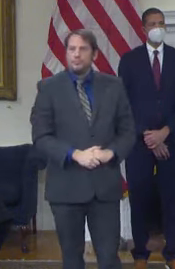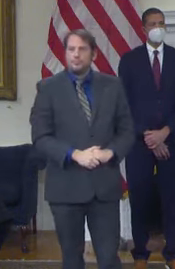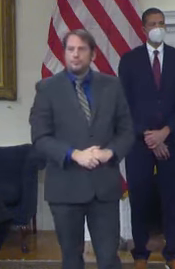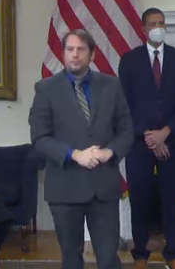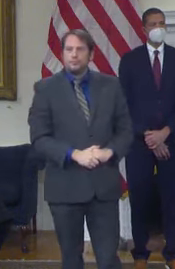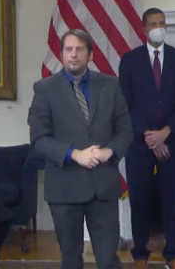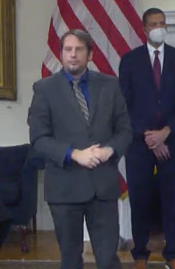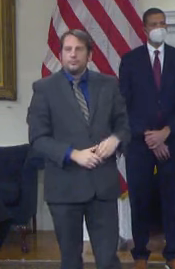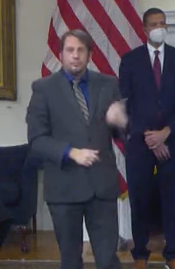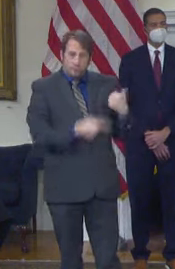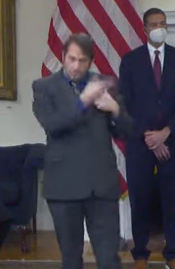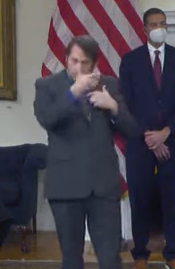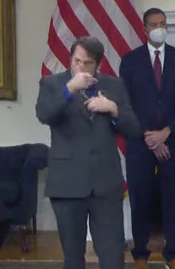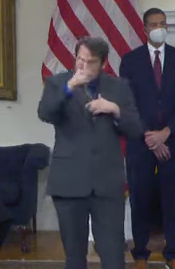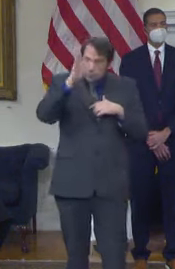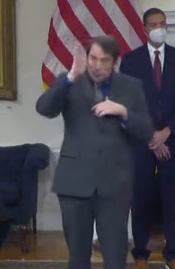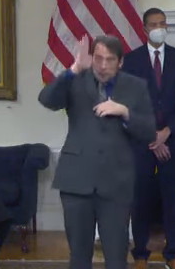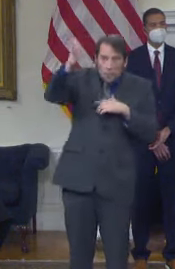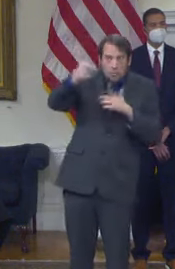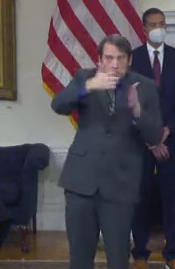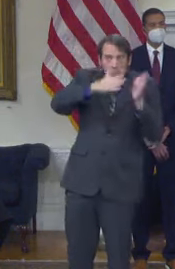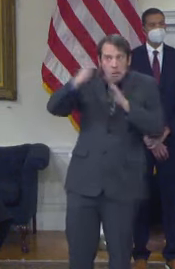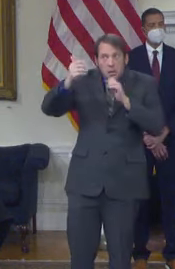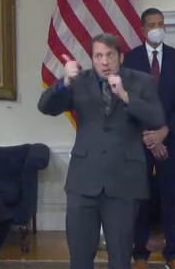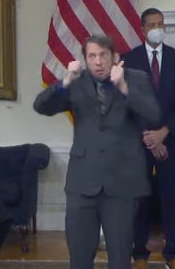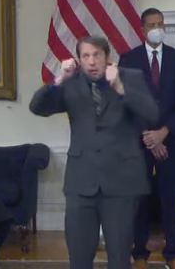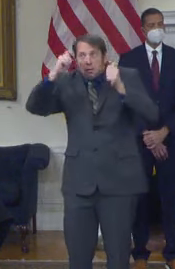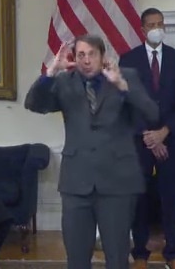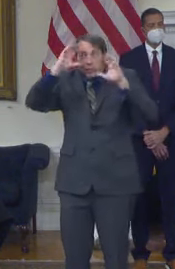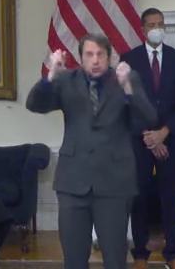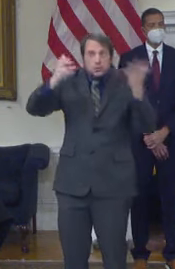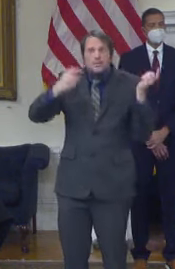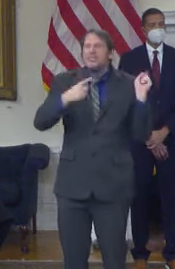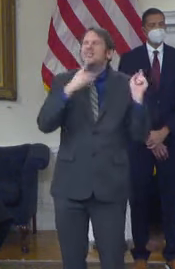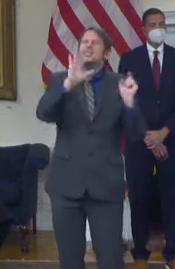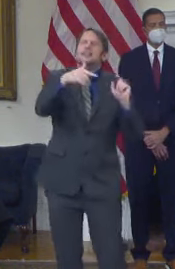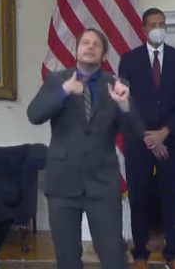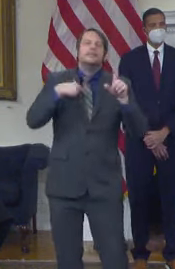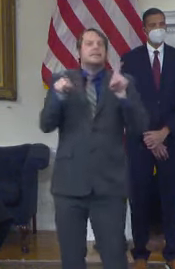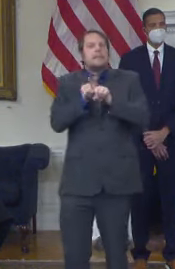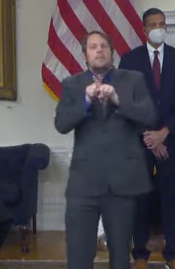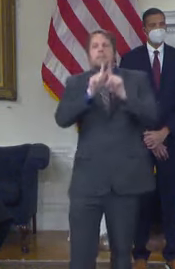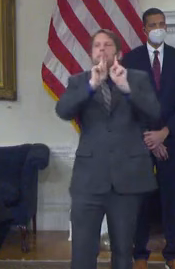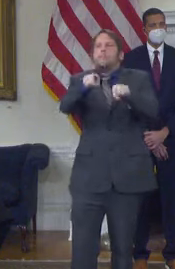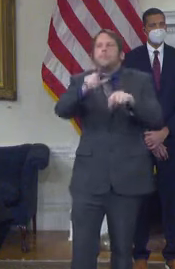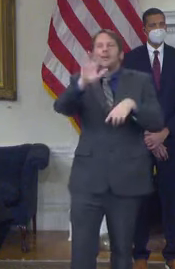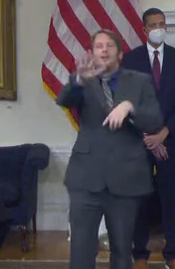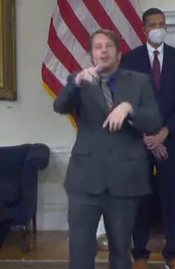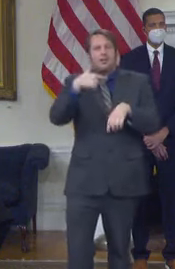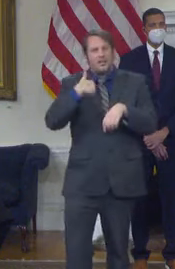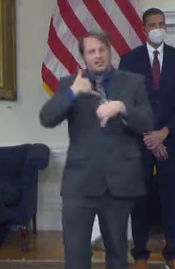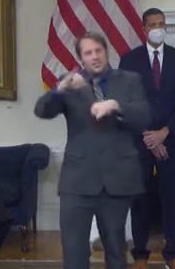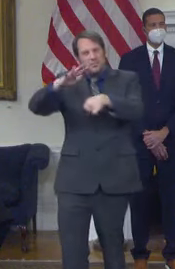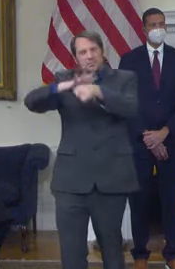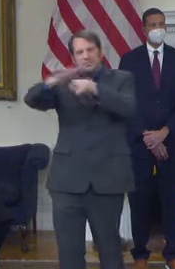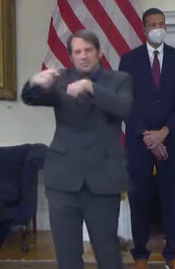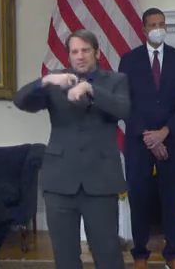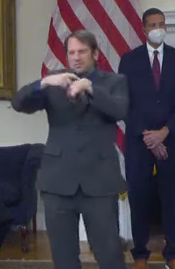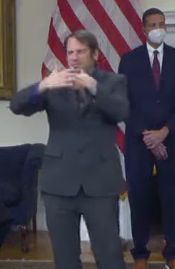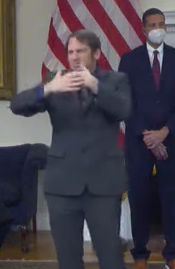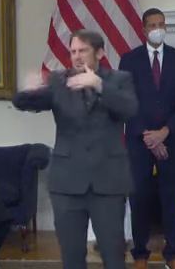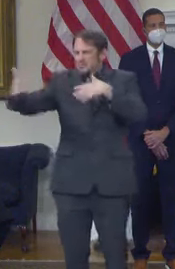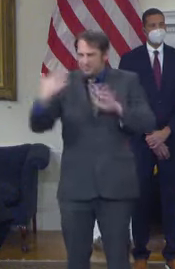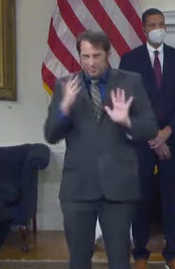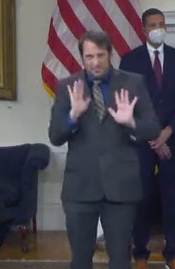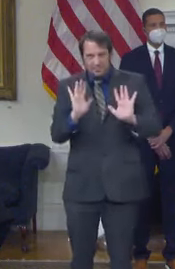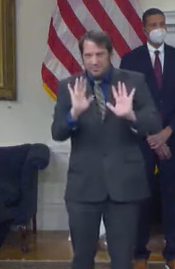said the same thing just about. And that is, you know, there's plenty of time to worry about that. We just started 2022. Certainly don't